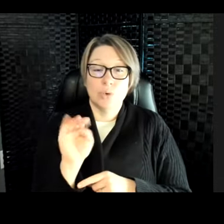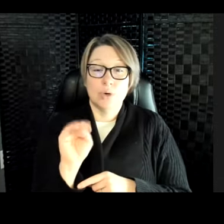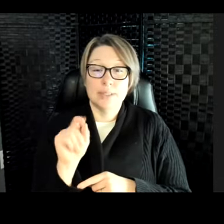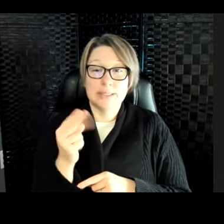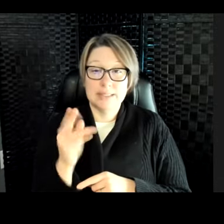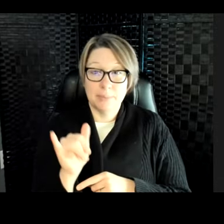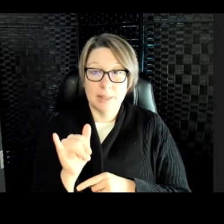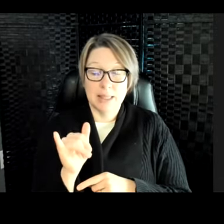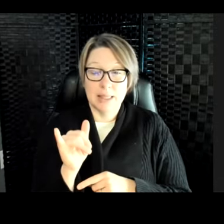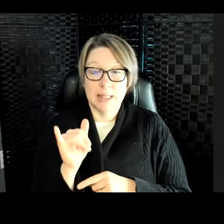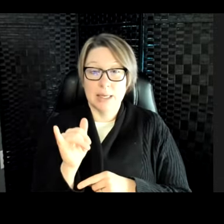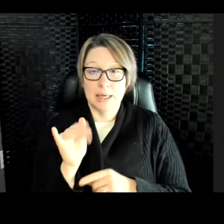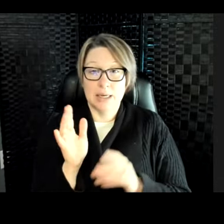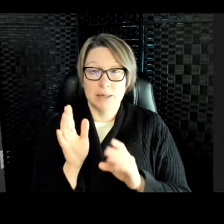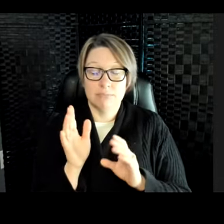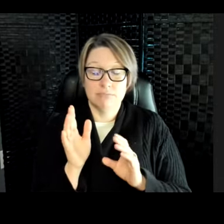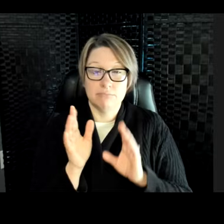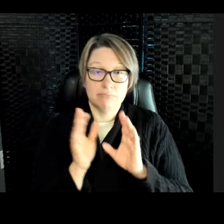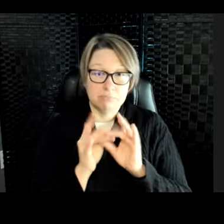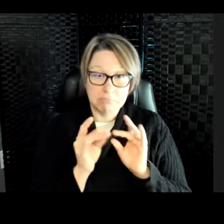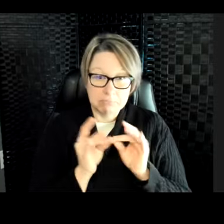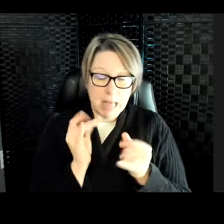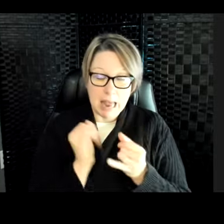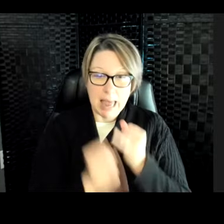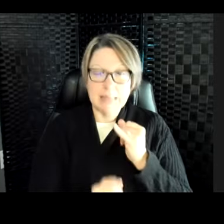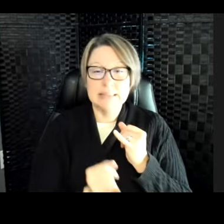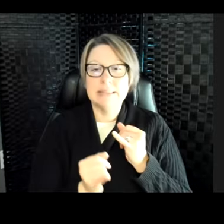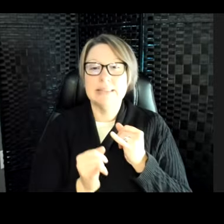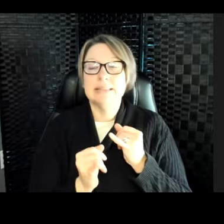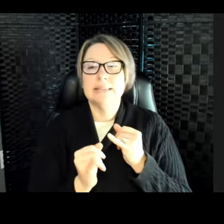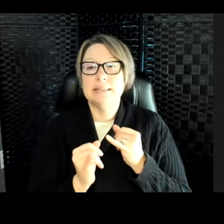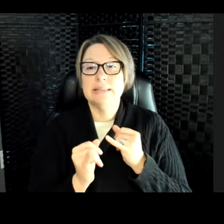say the last bit for you guys in case he has anything else.